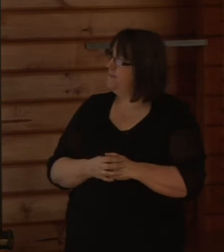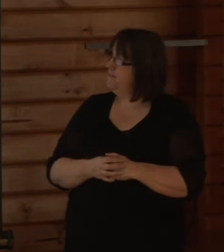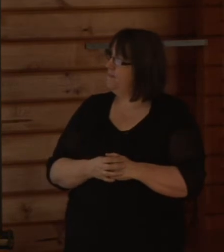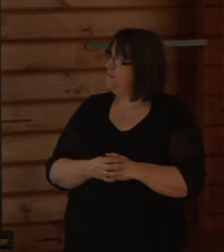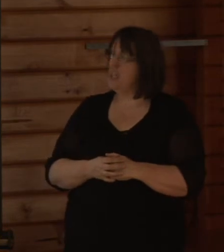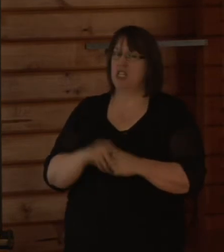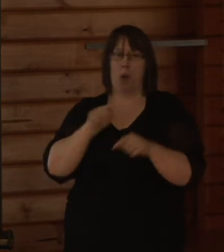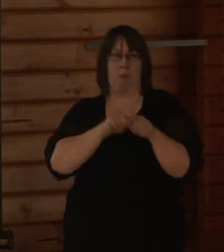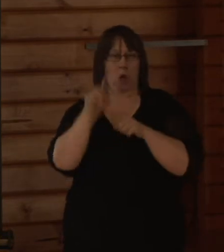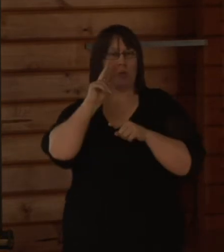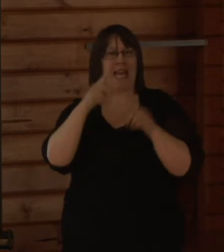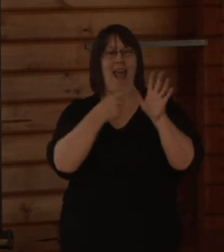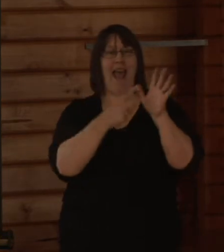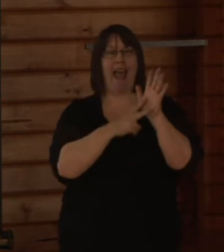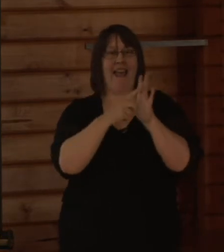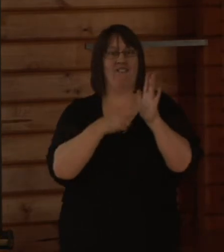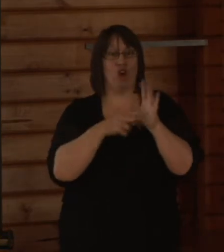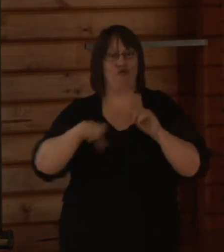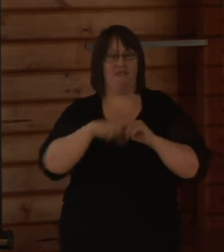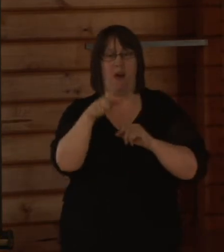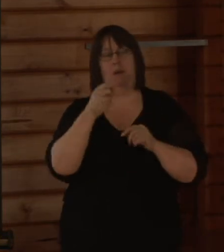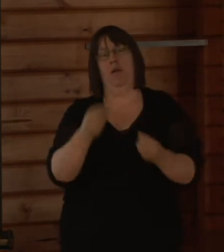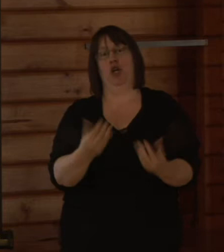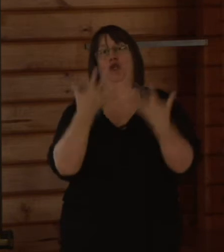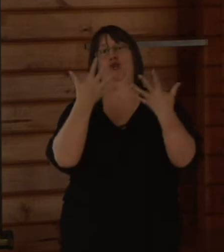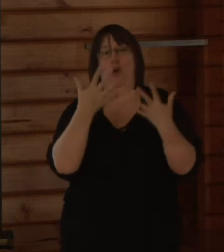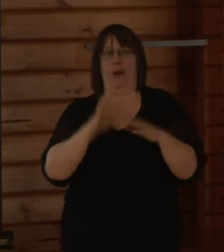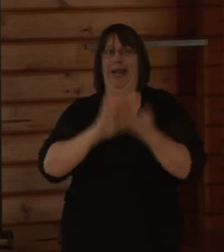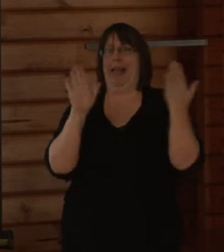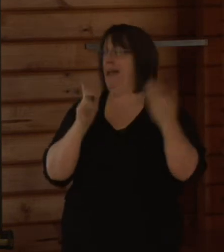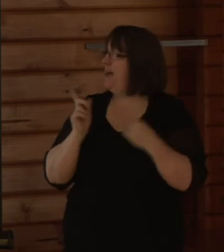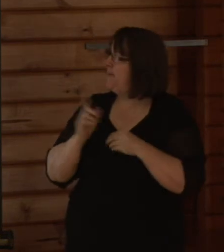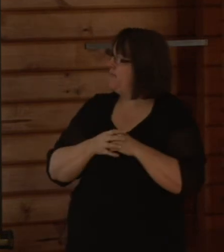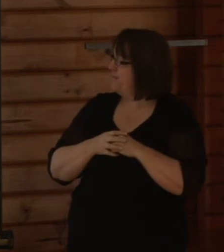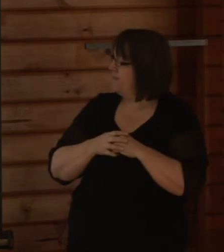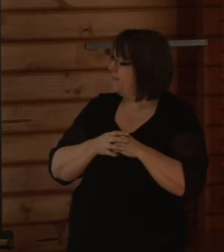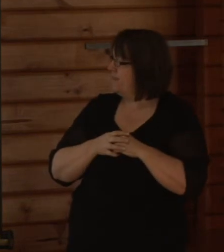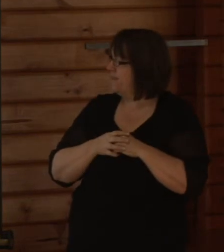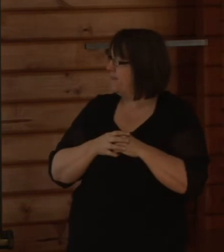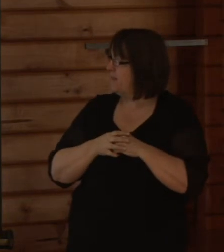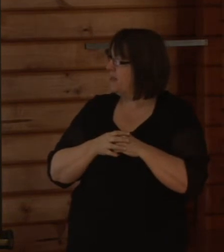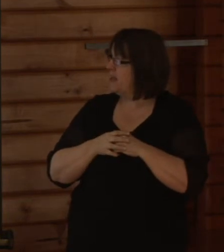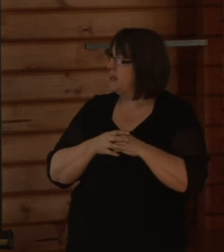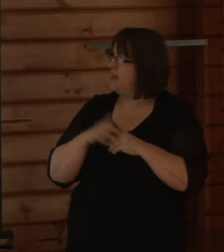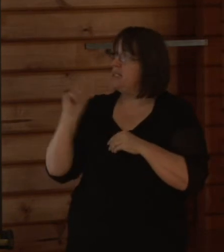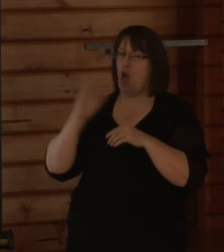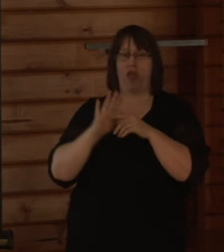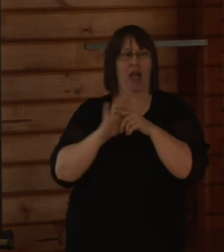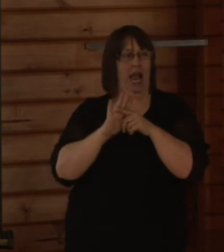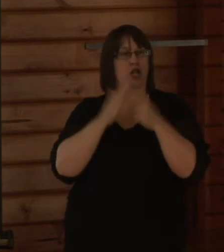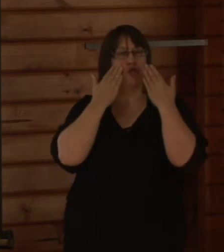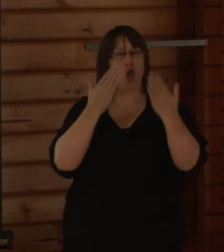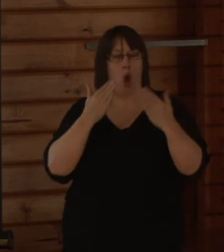the Avon River in particular stands out and the legend and the colouration is the change in